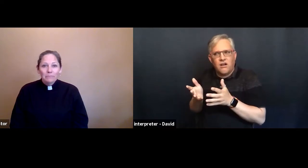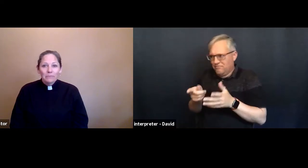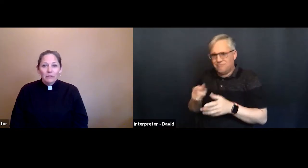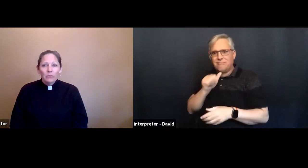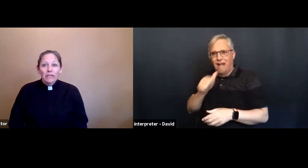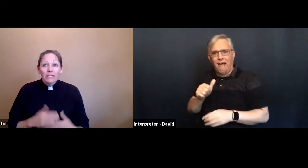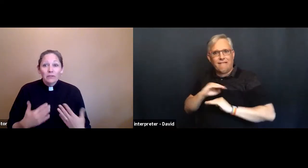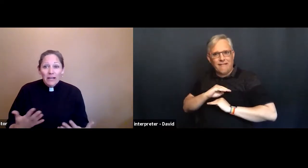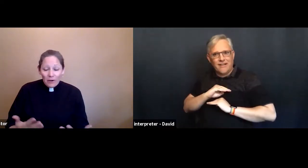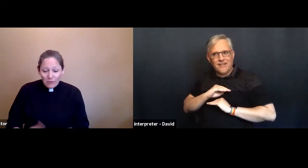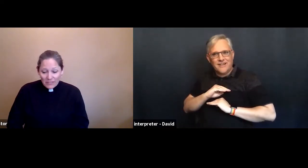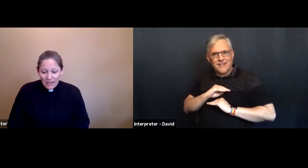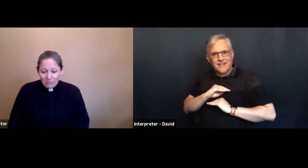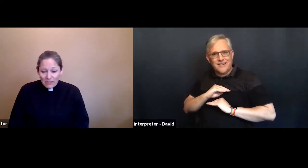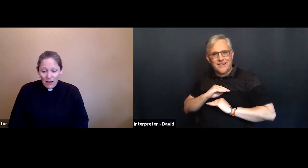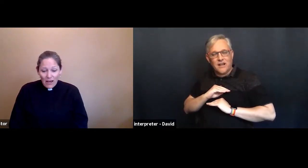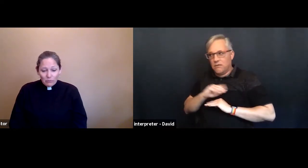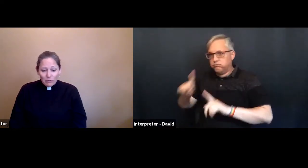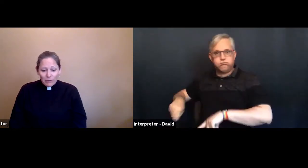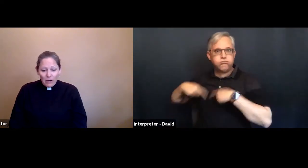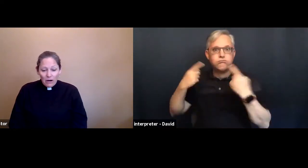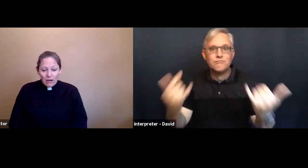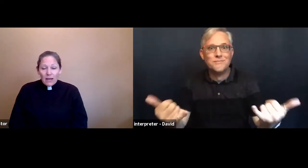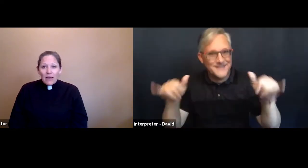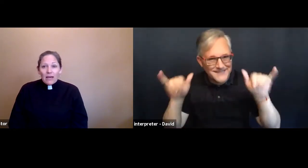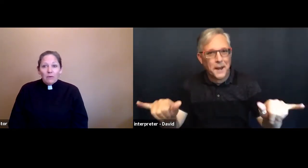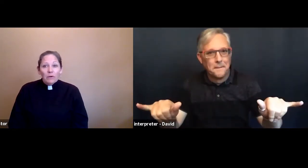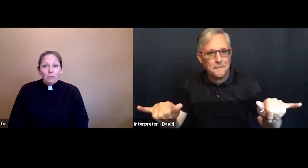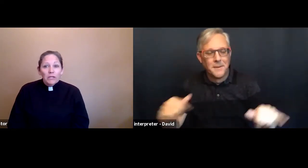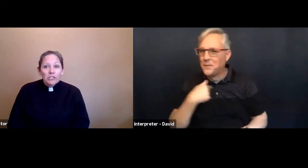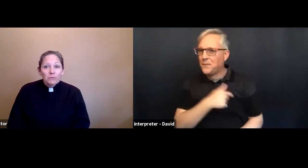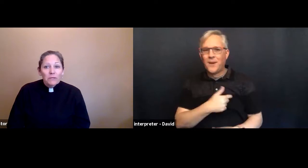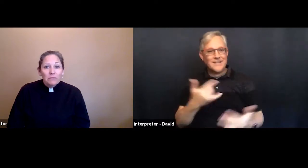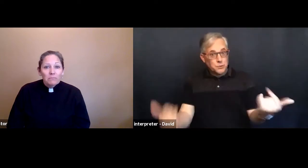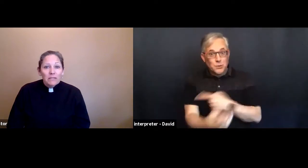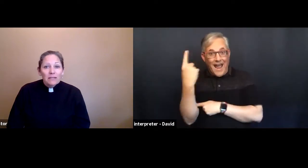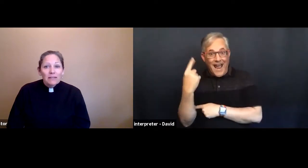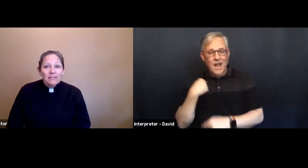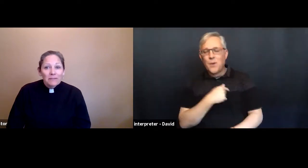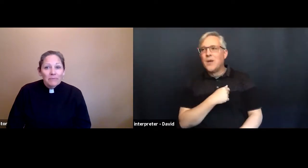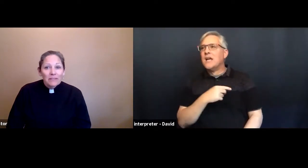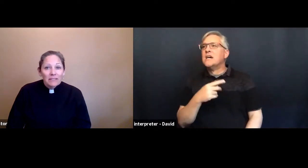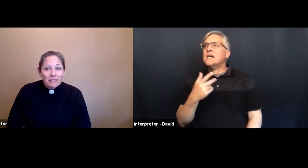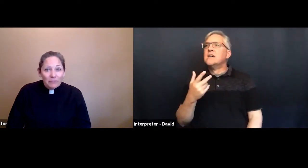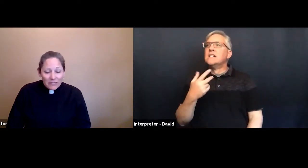We look out beyond where we are, and we wish we could be something different.